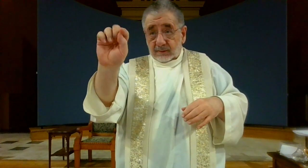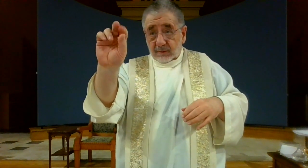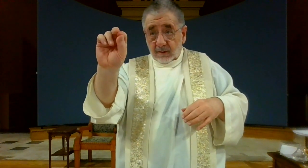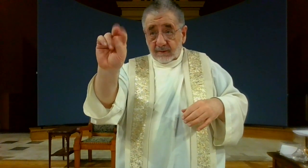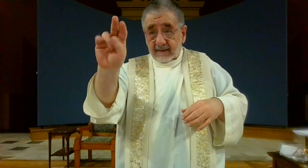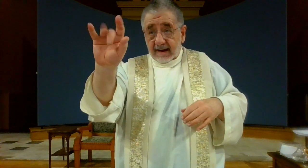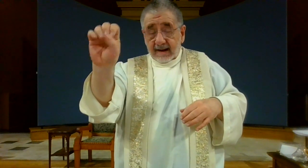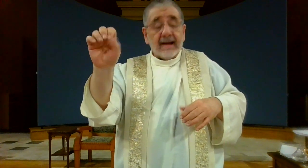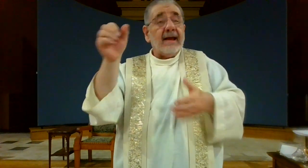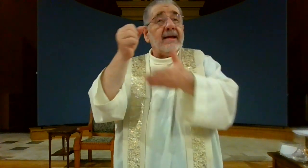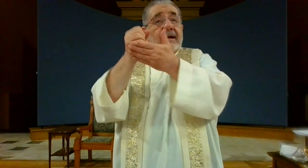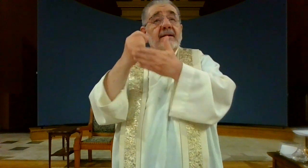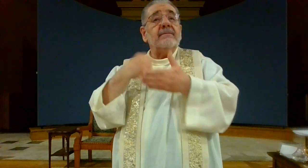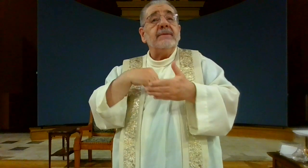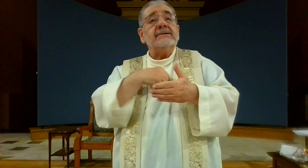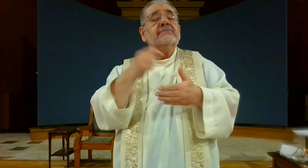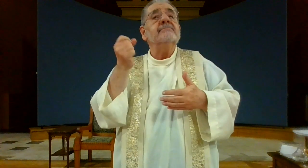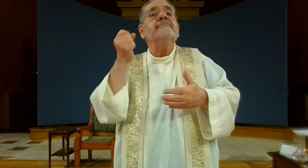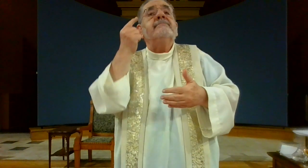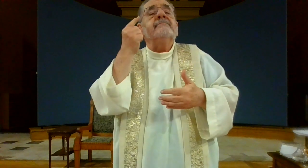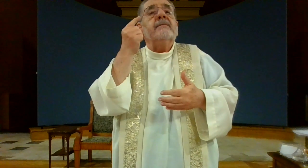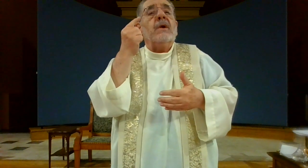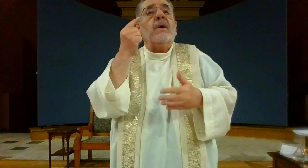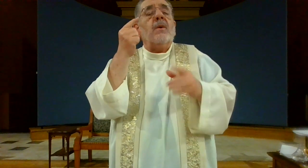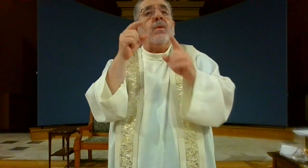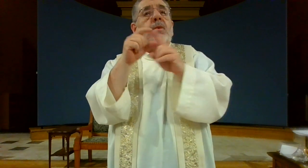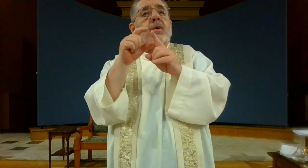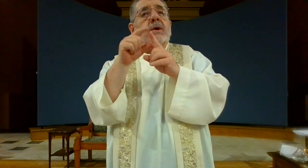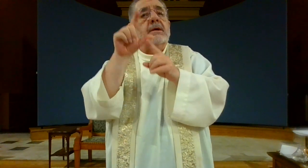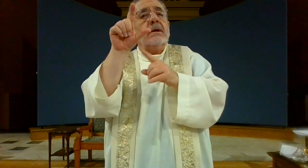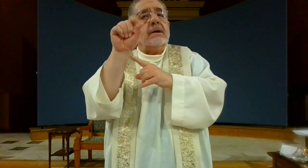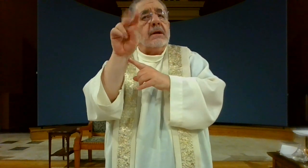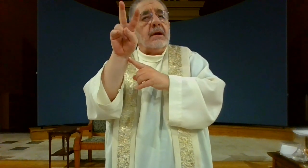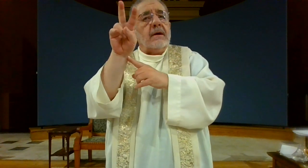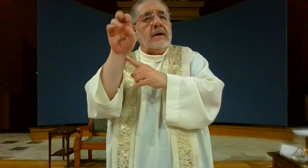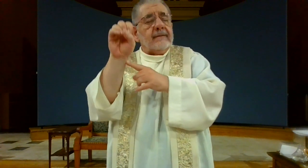retrovive helps us to understand love helps